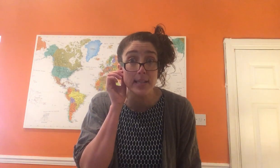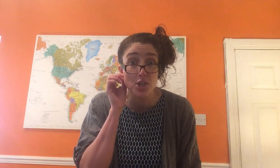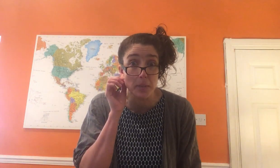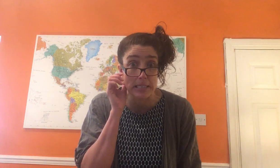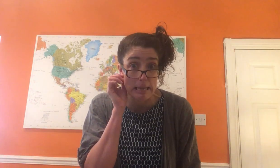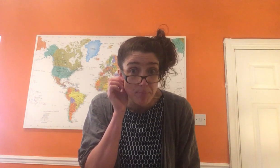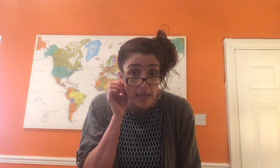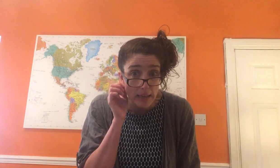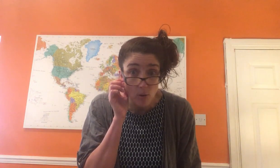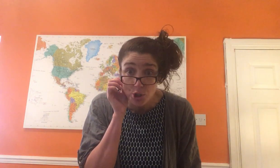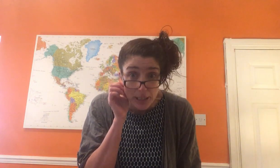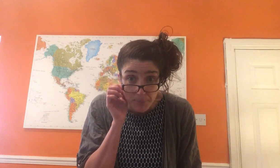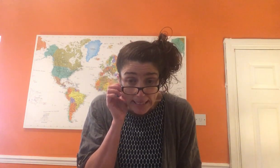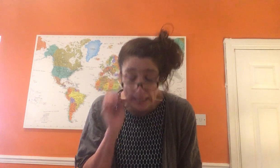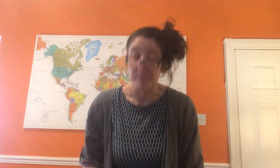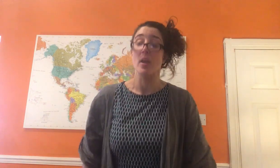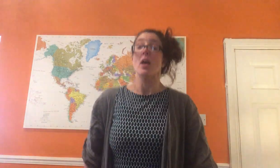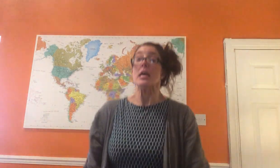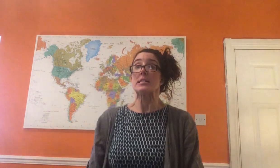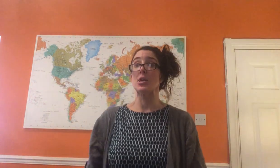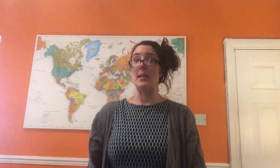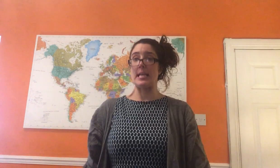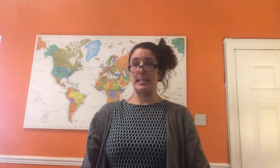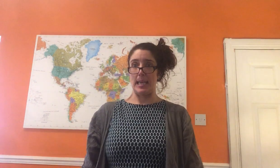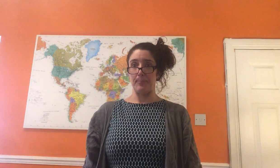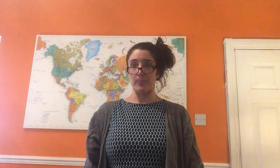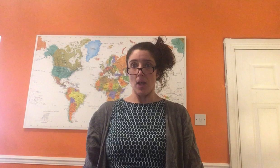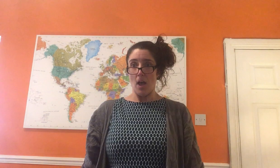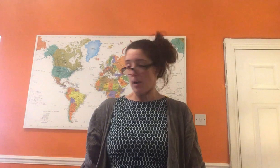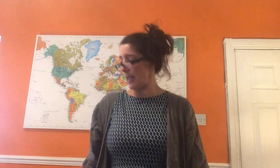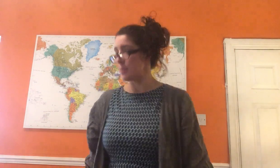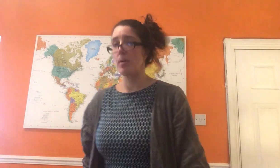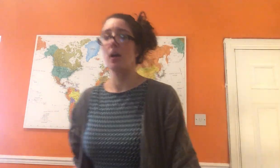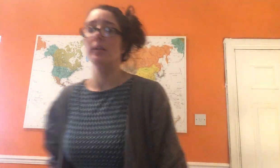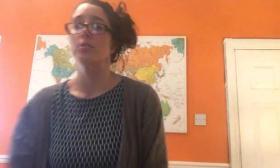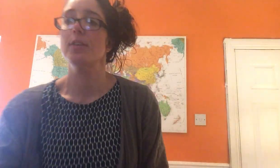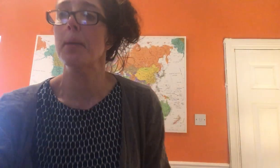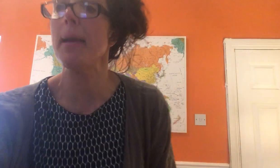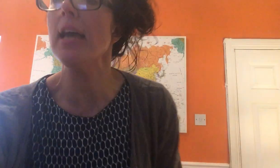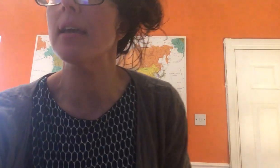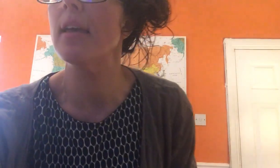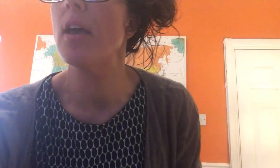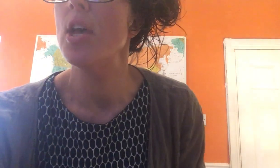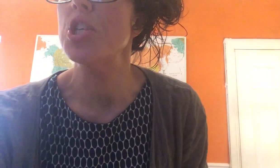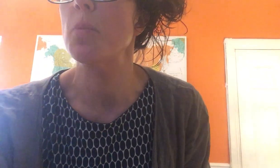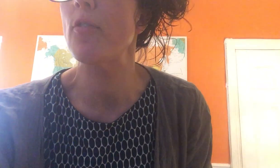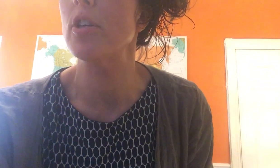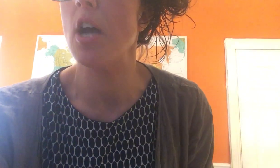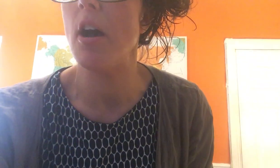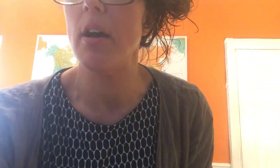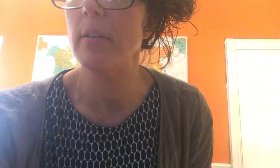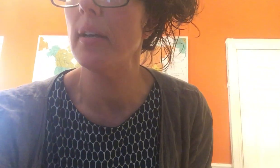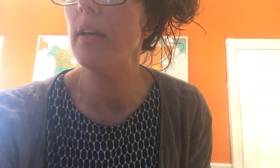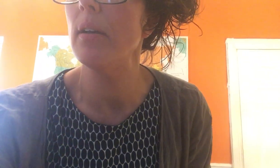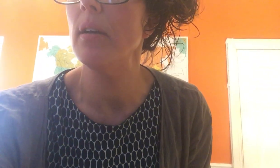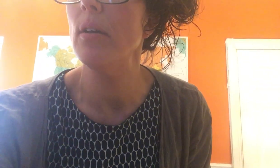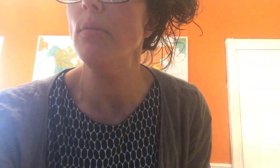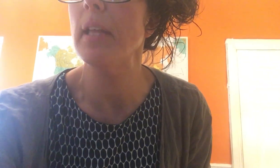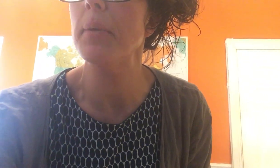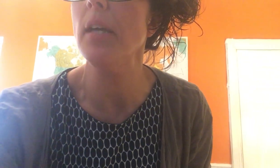instrument is he bringing or she bringing? So let's see. Let's put our little track back. So we've got our, oh, there we